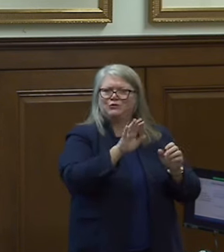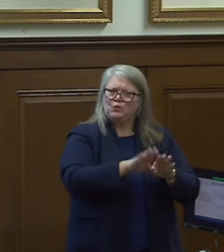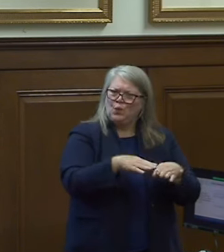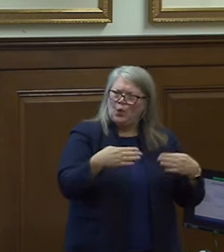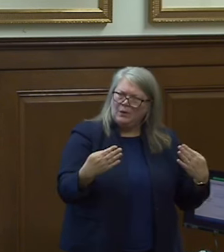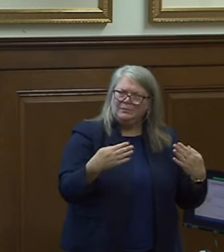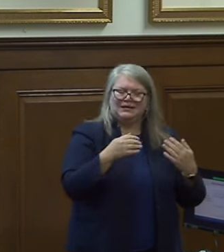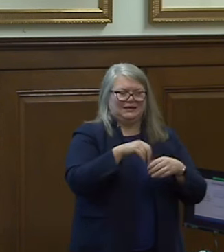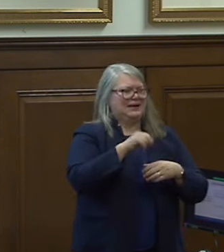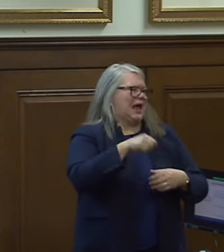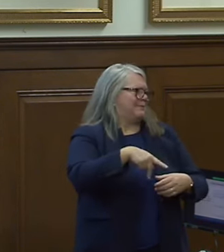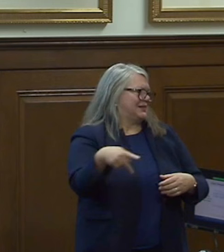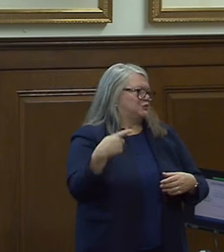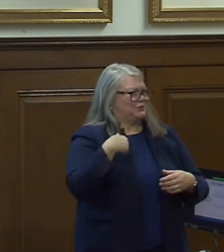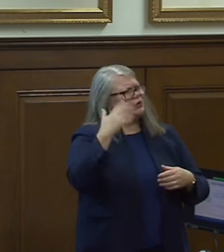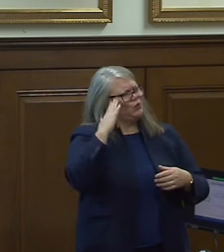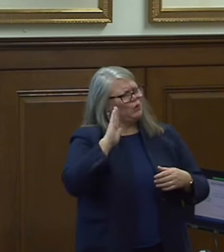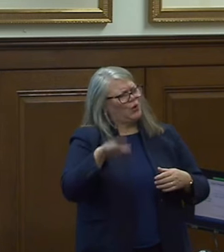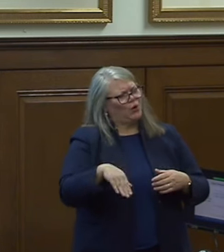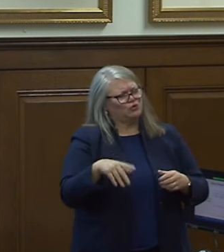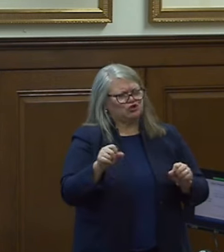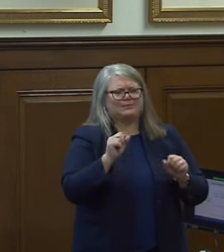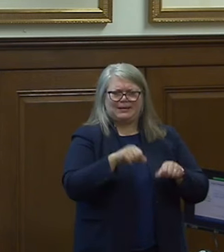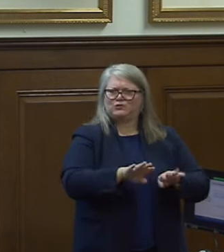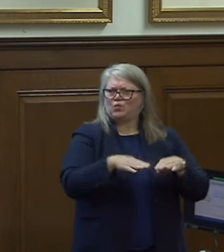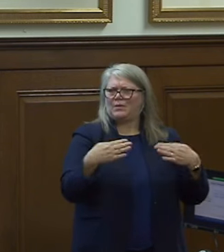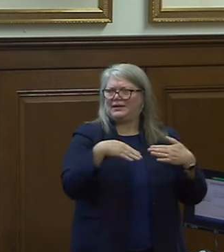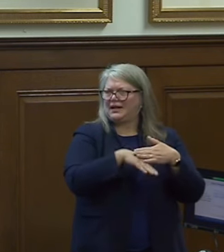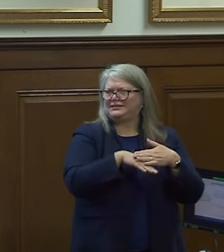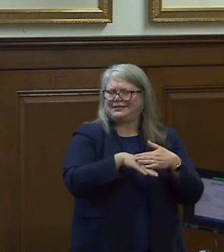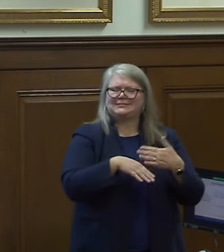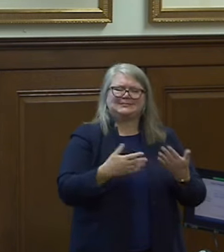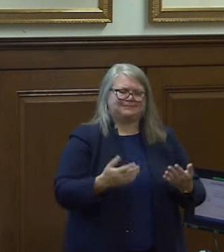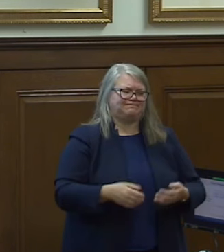open in an application that we know should open the file